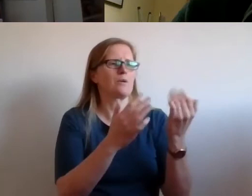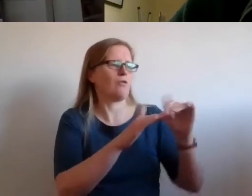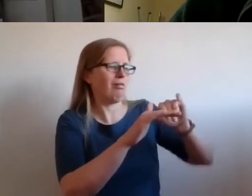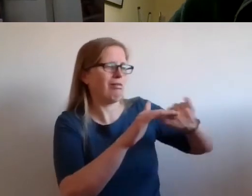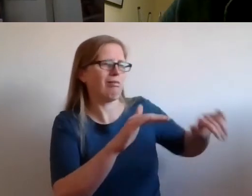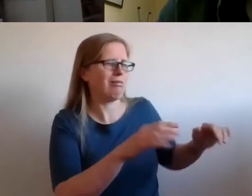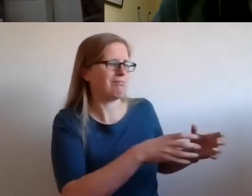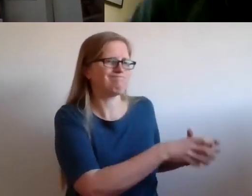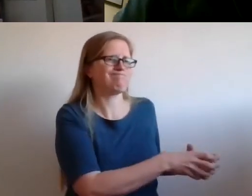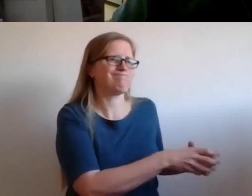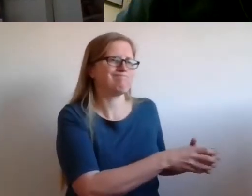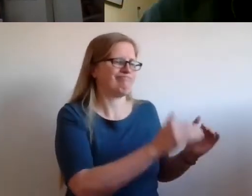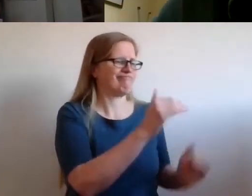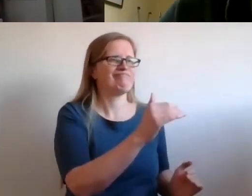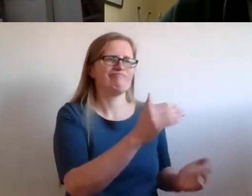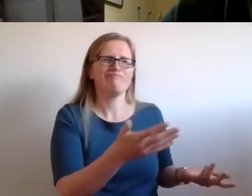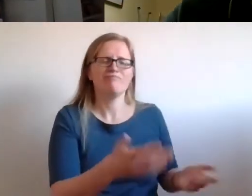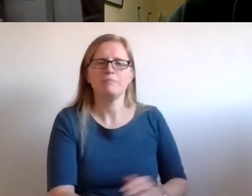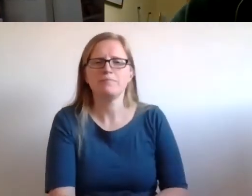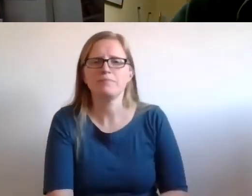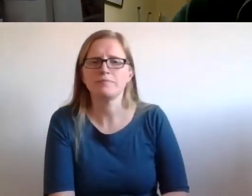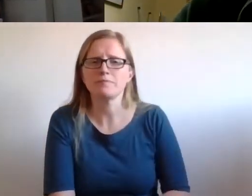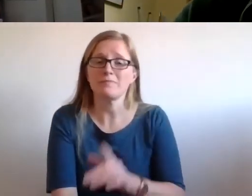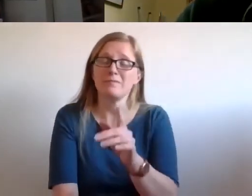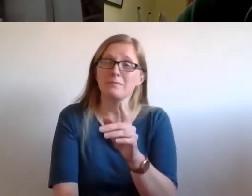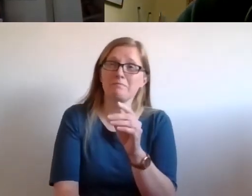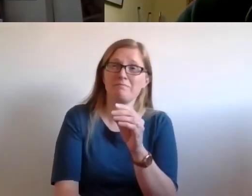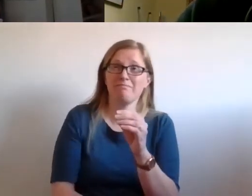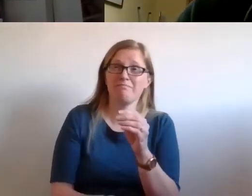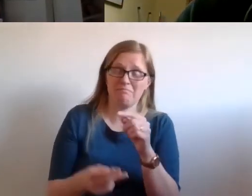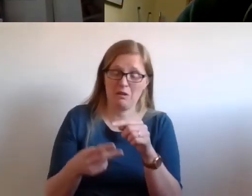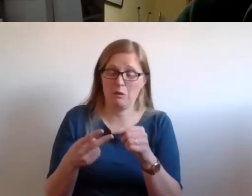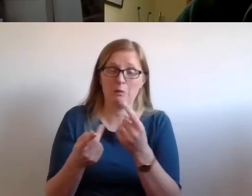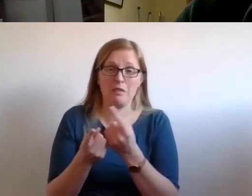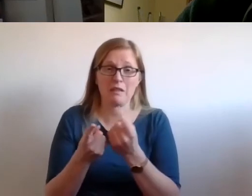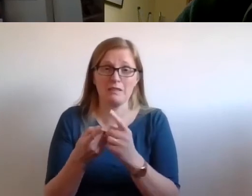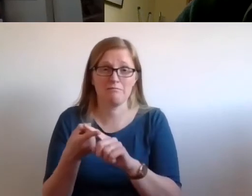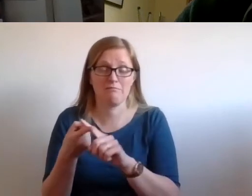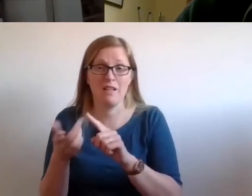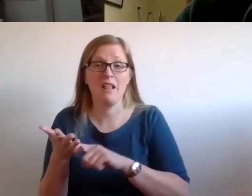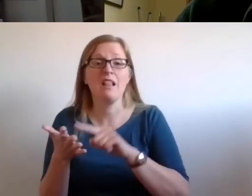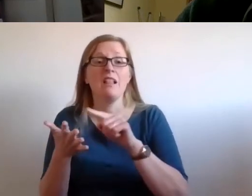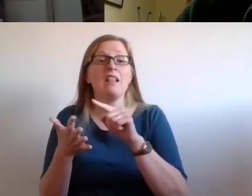Yes, I think a couple of things, Margie, one in Leith, and then what we're doing nationally with